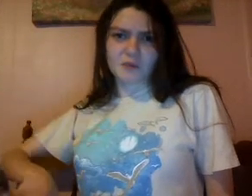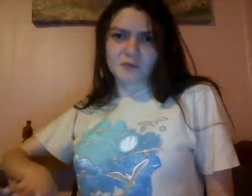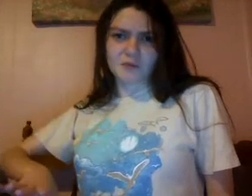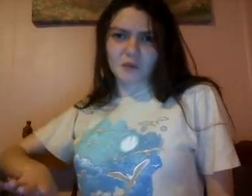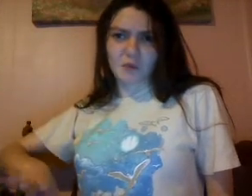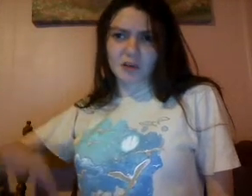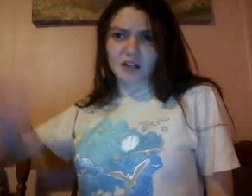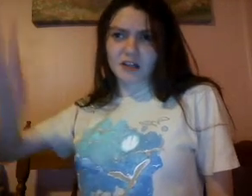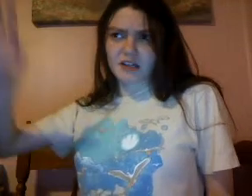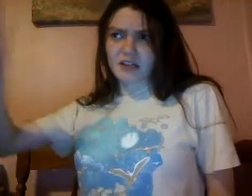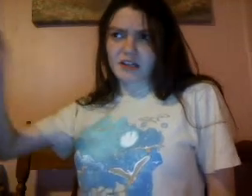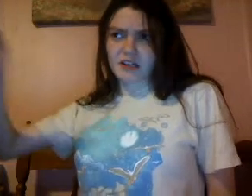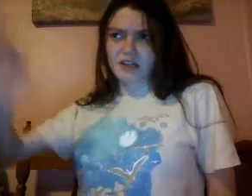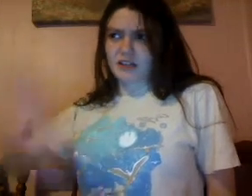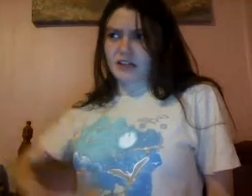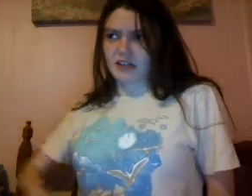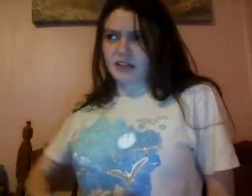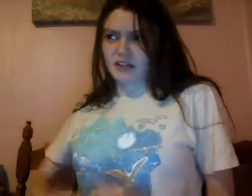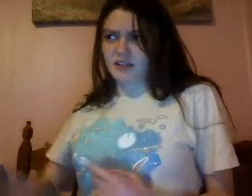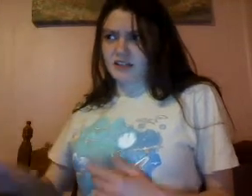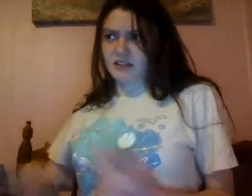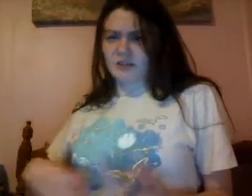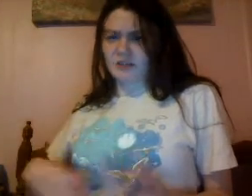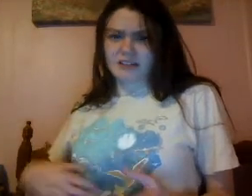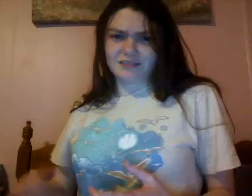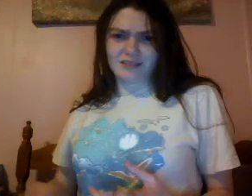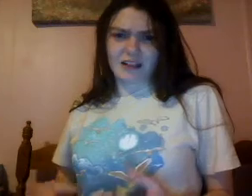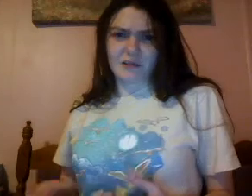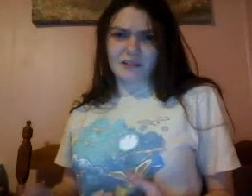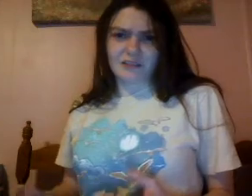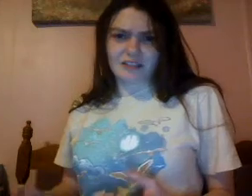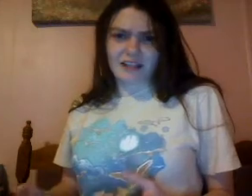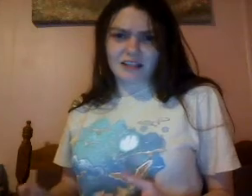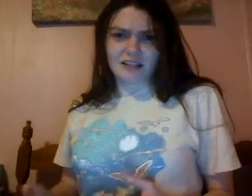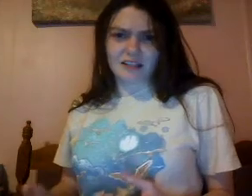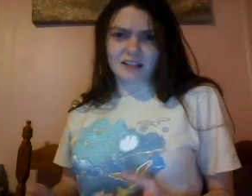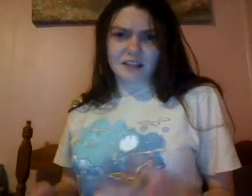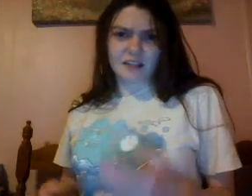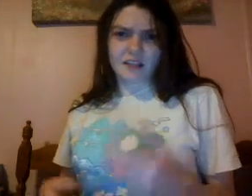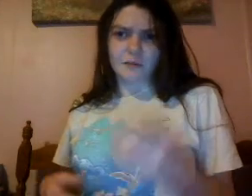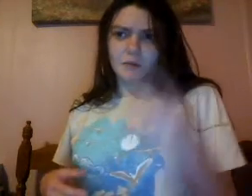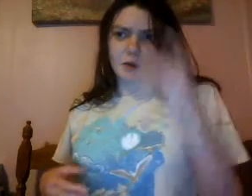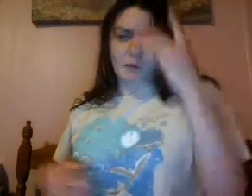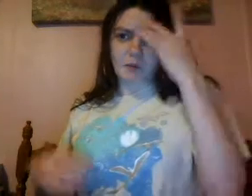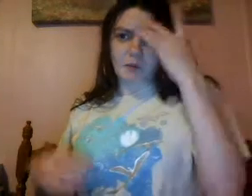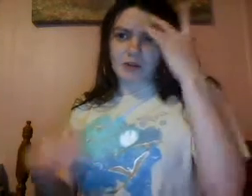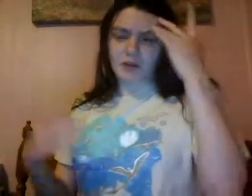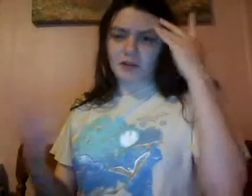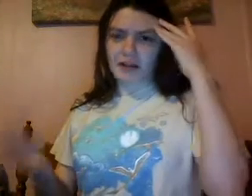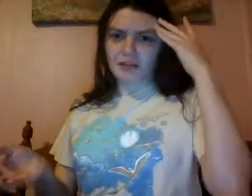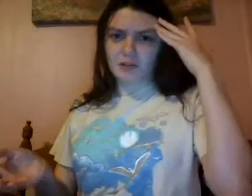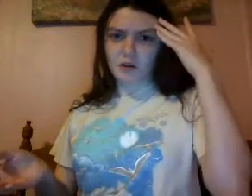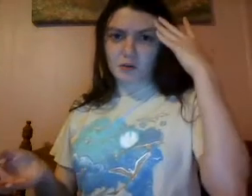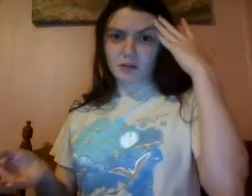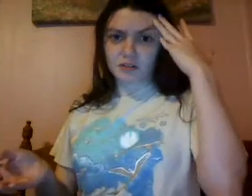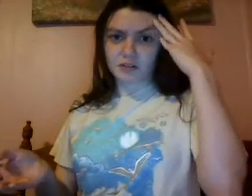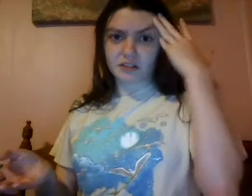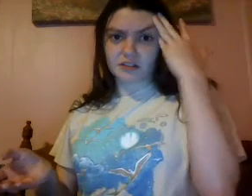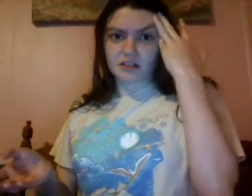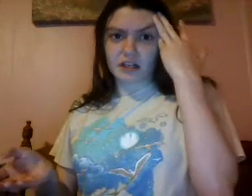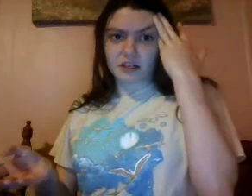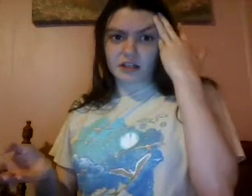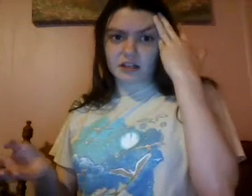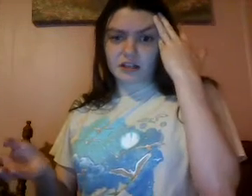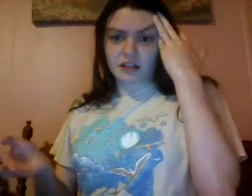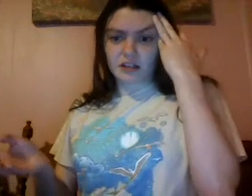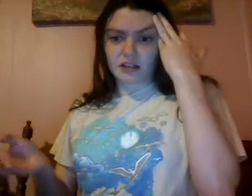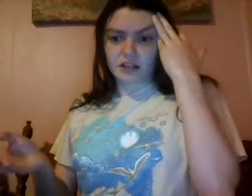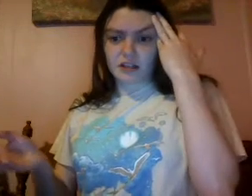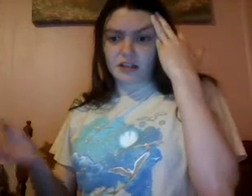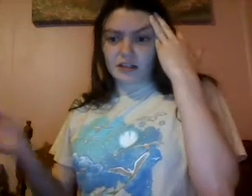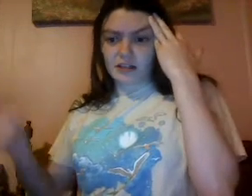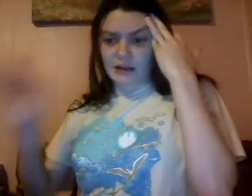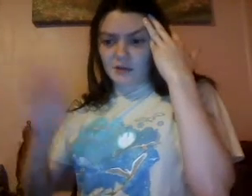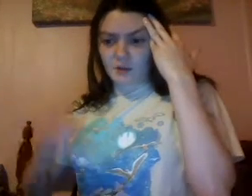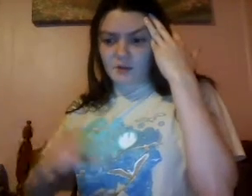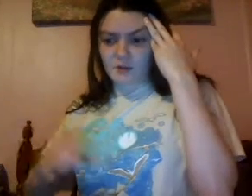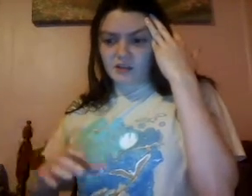before, and so I didn't count when I was editing them, but then I would add a note earlier today, and count the words,